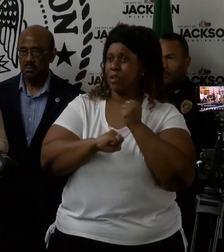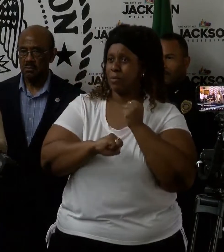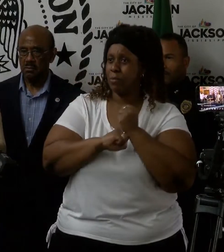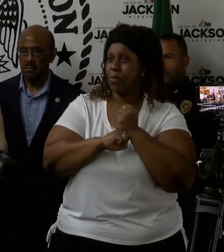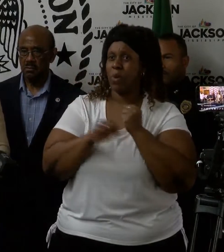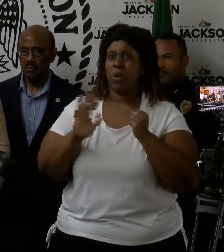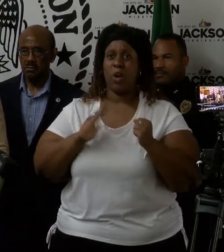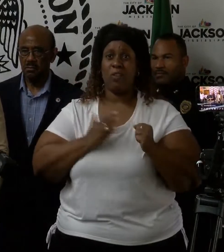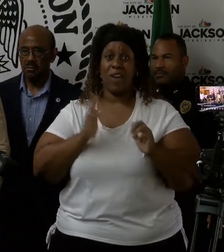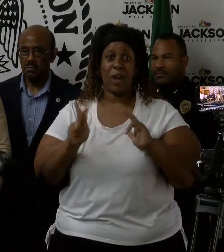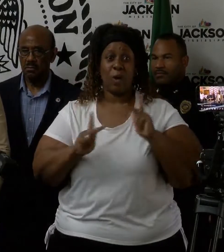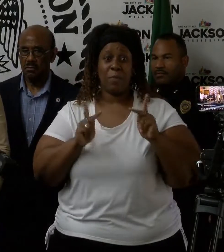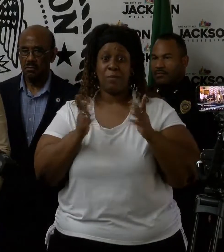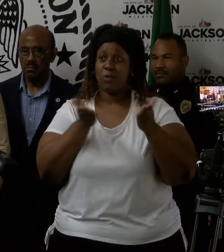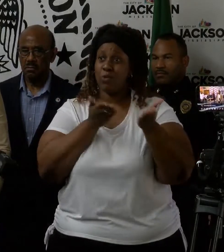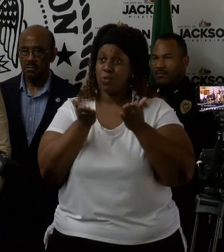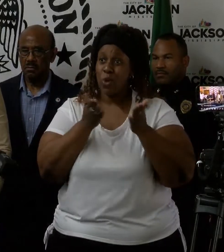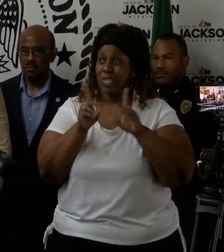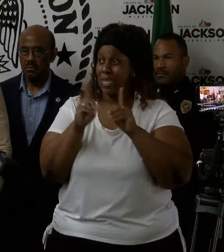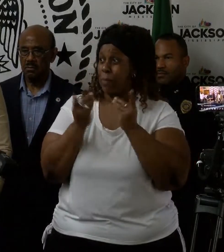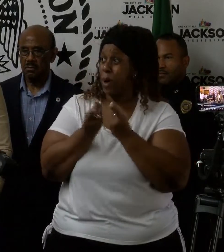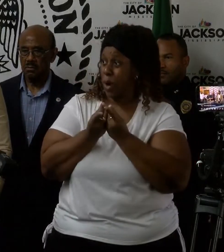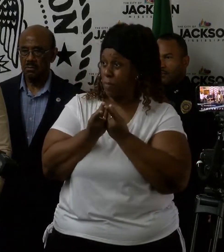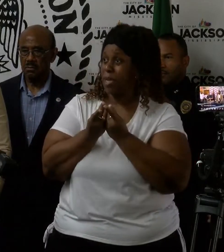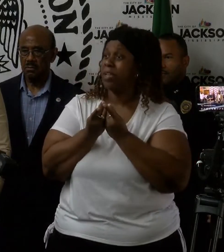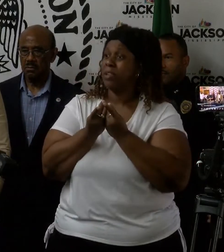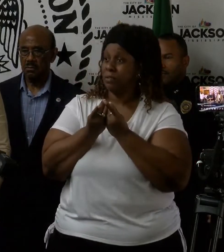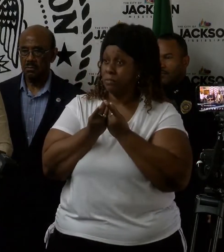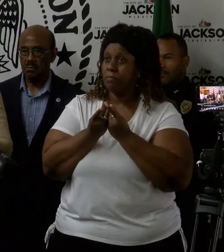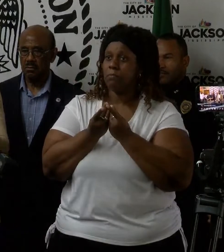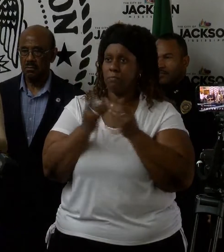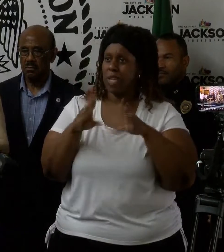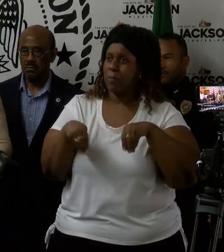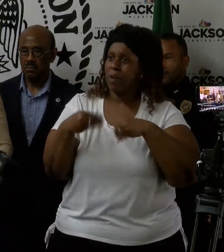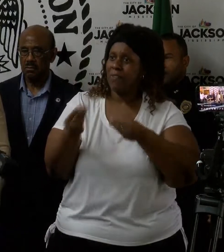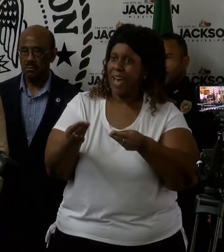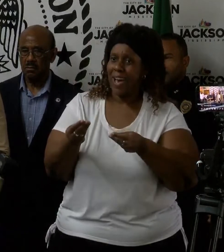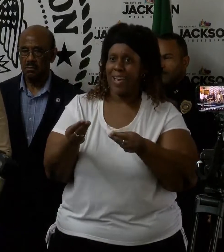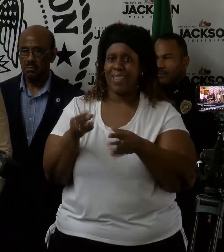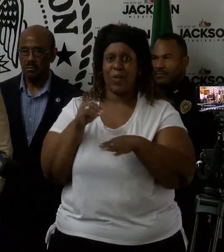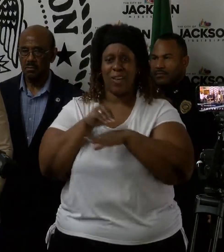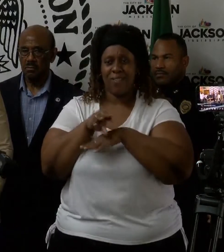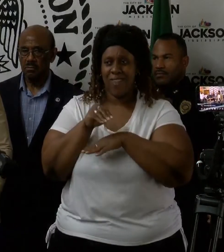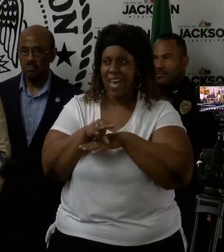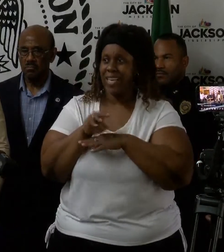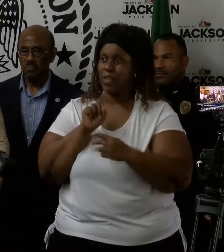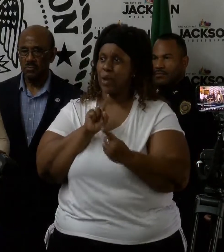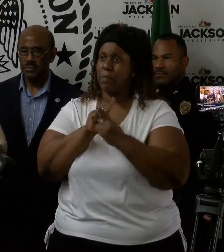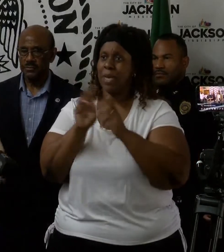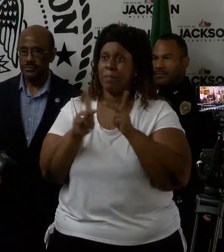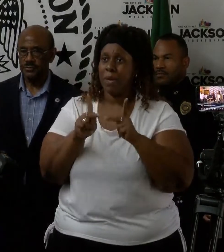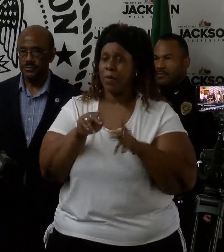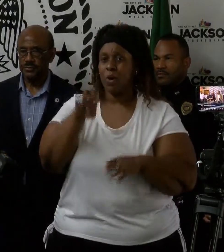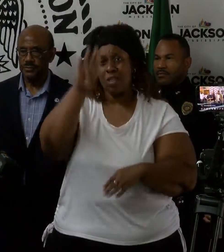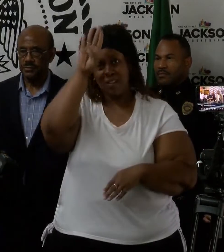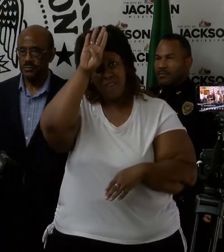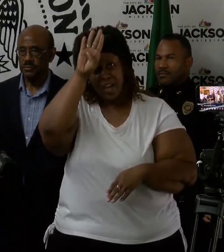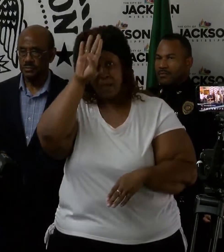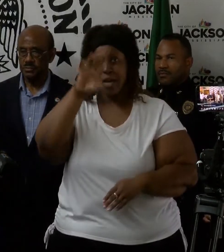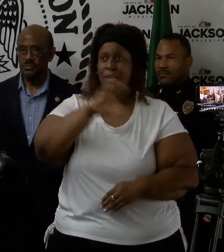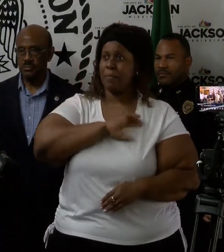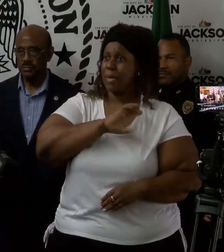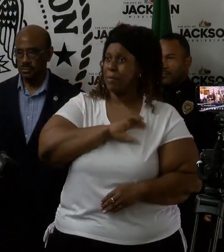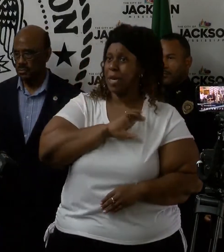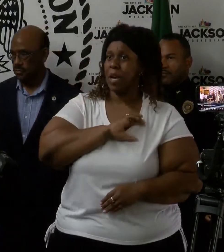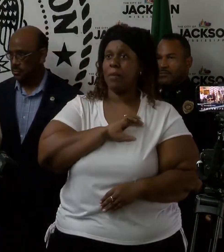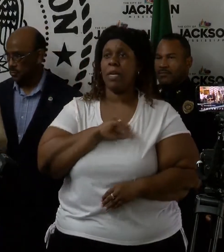our constituent services department that provides and is able to meet people where they are, fire department, our police department, the